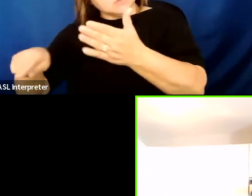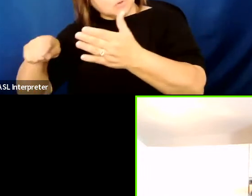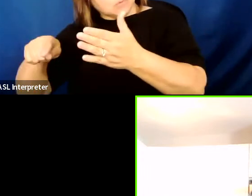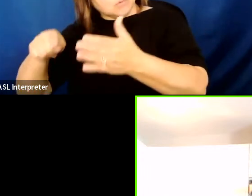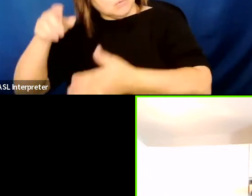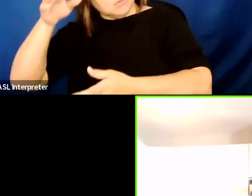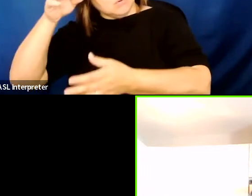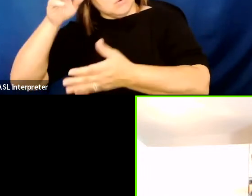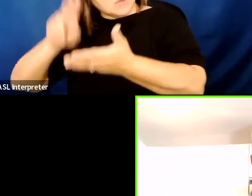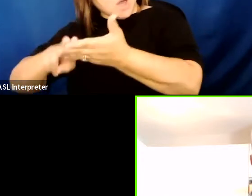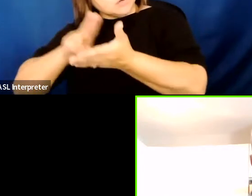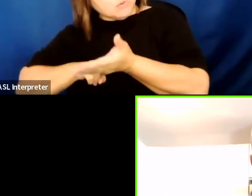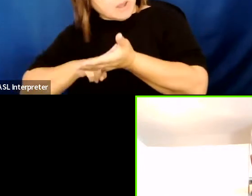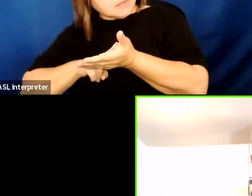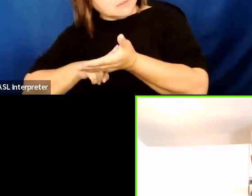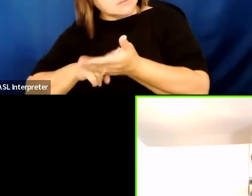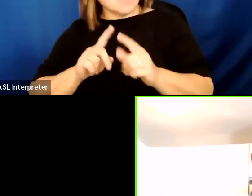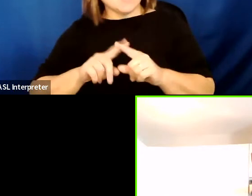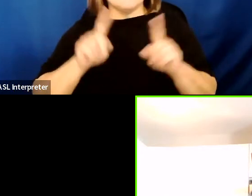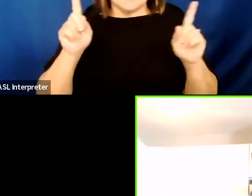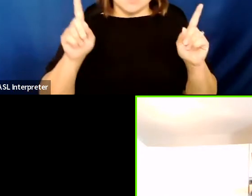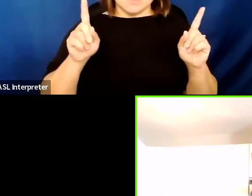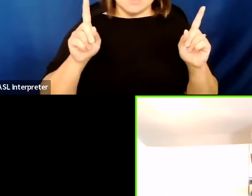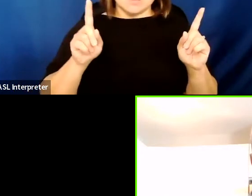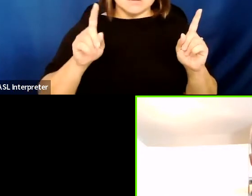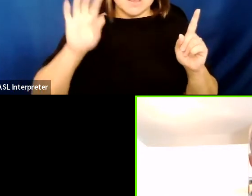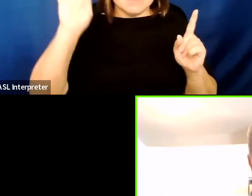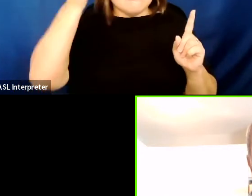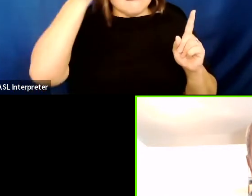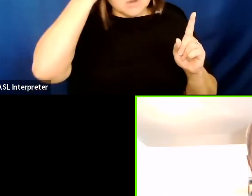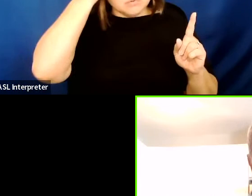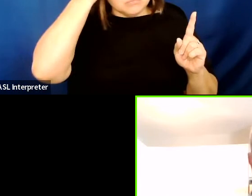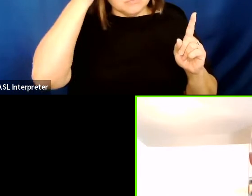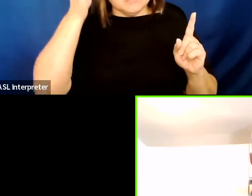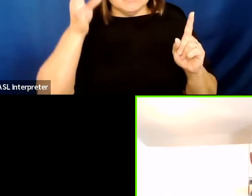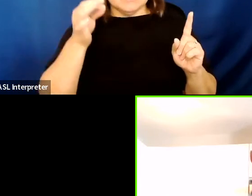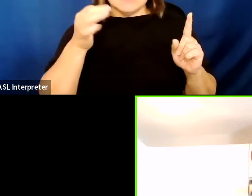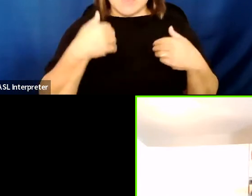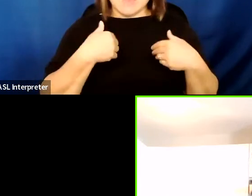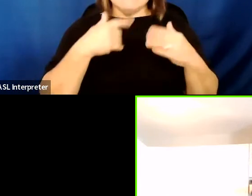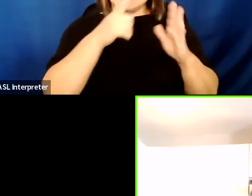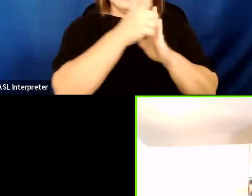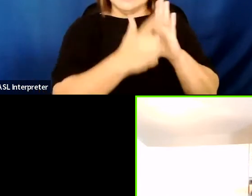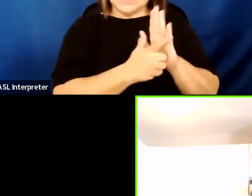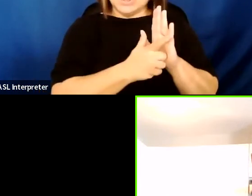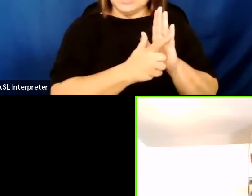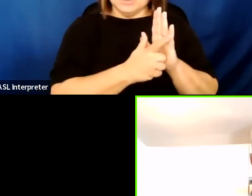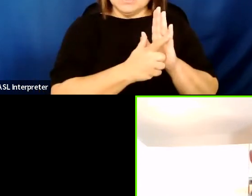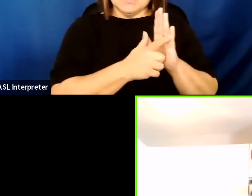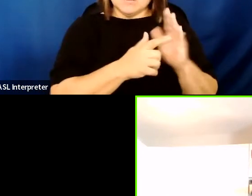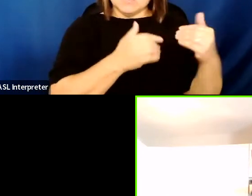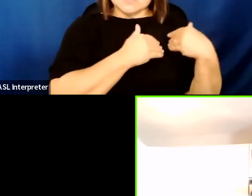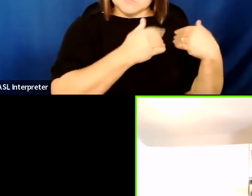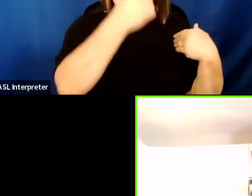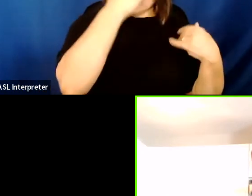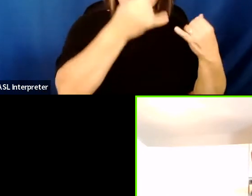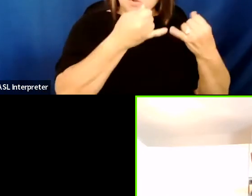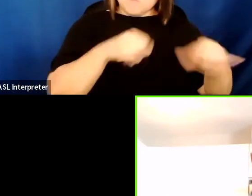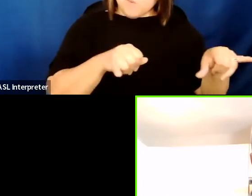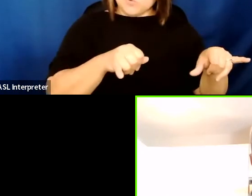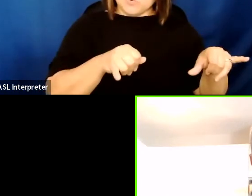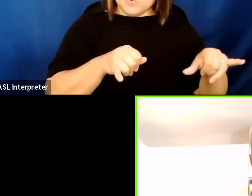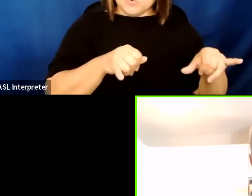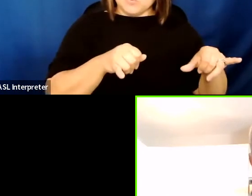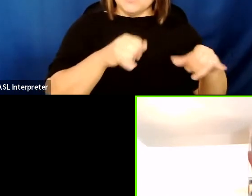well. Ultimately, it's the federal government that has sole legal responsibility for border enforcement and immigration detention.